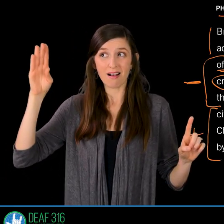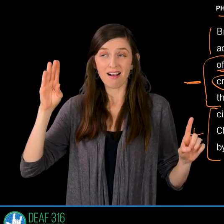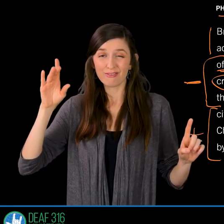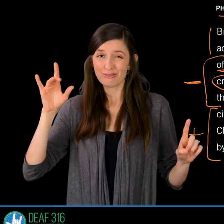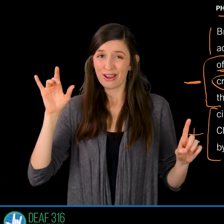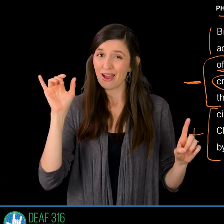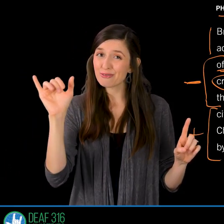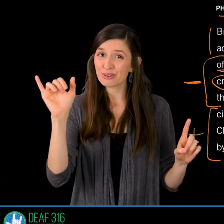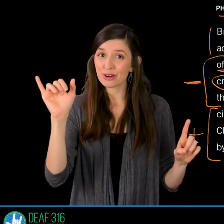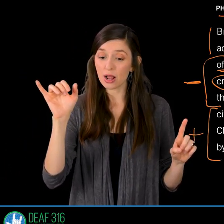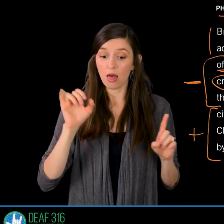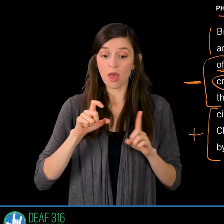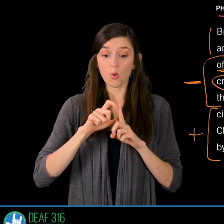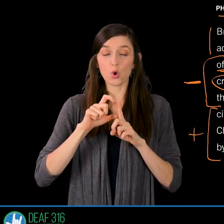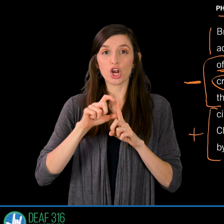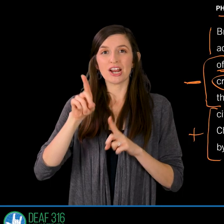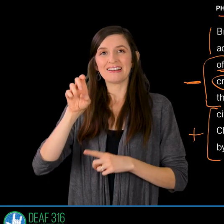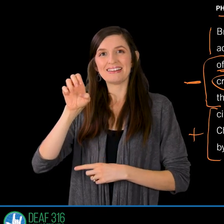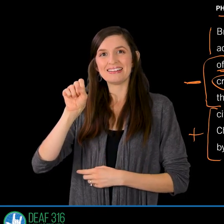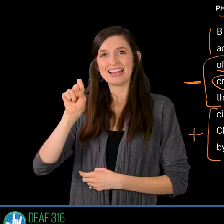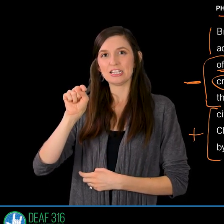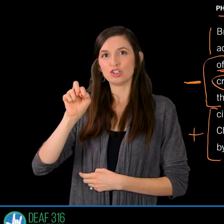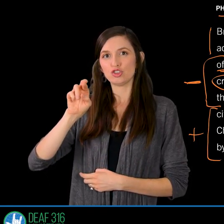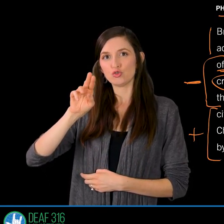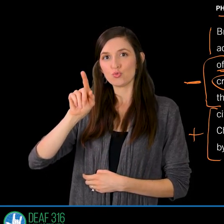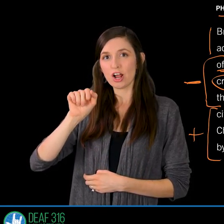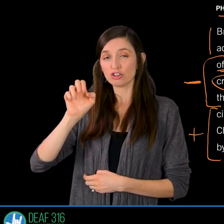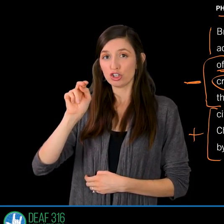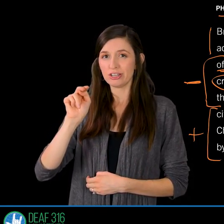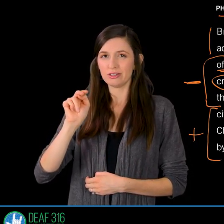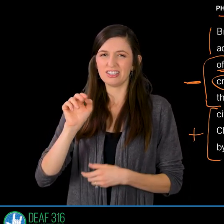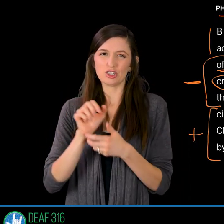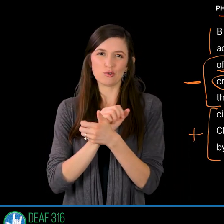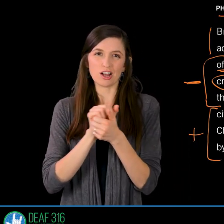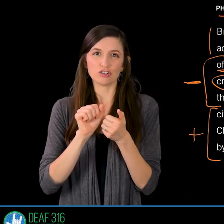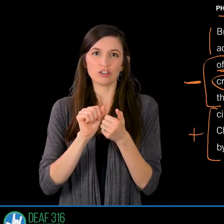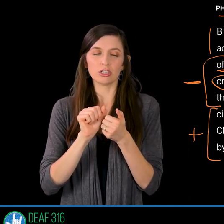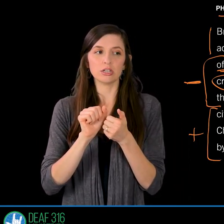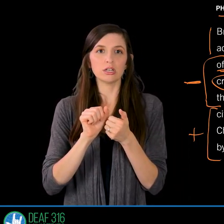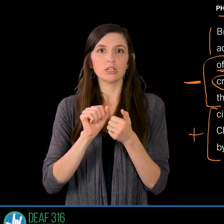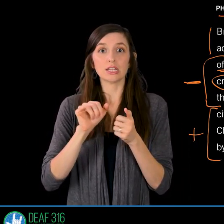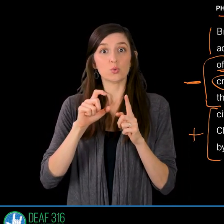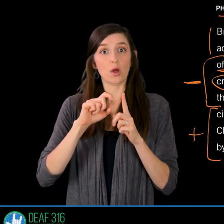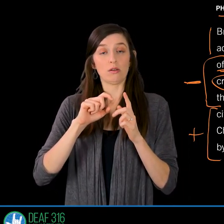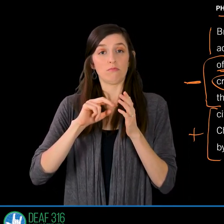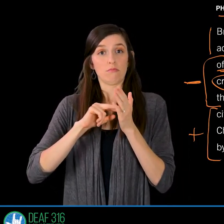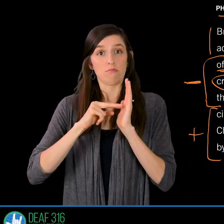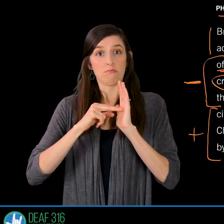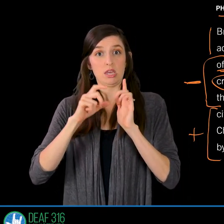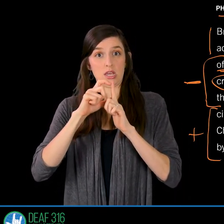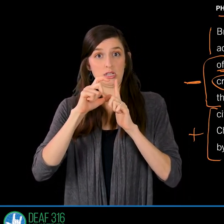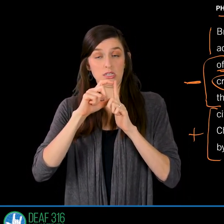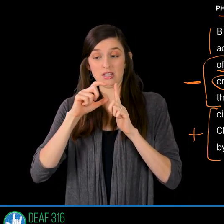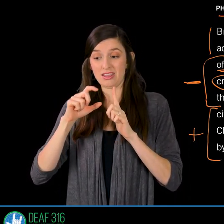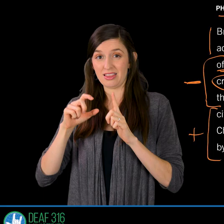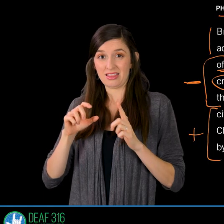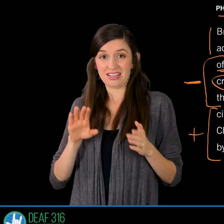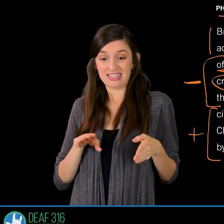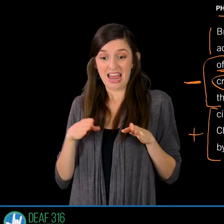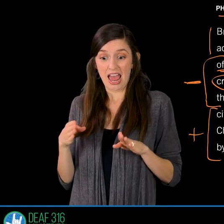That's what this word destruction implies here. Their end is destruction. So Paul's grief of tears